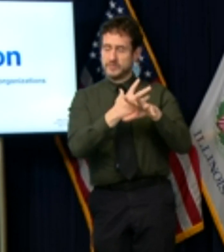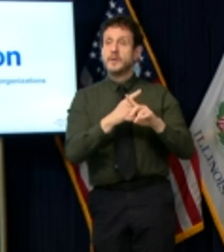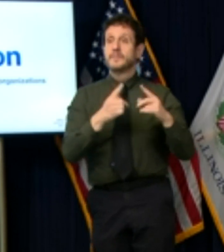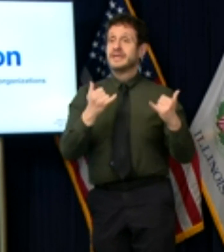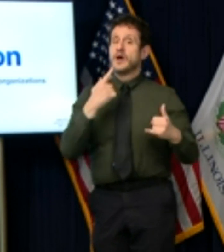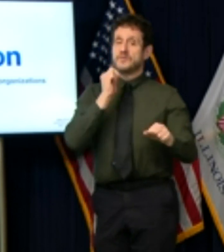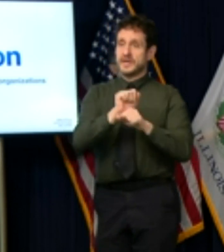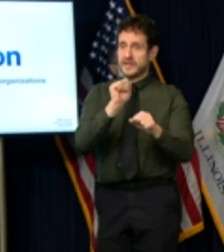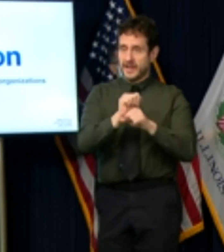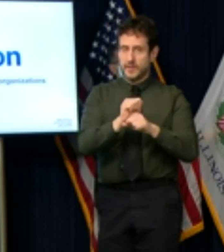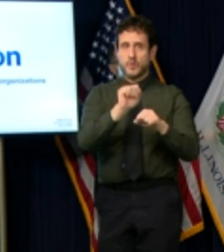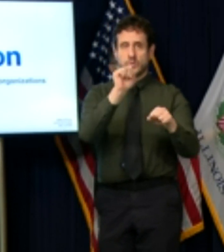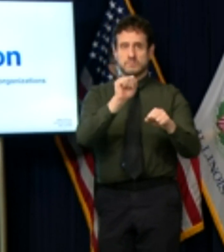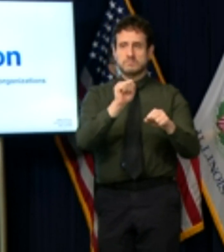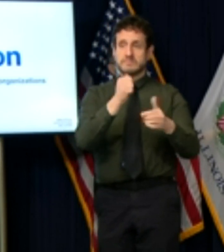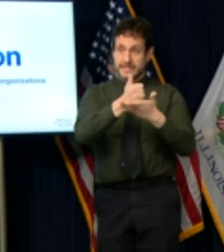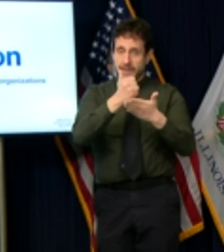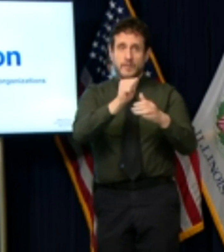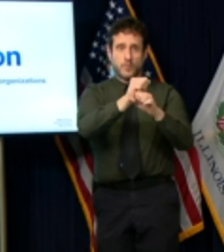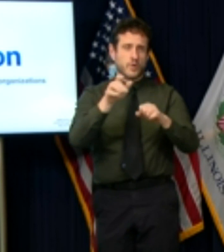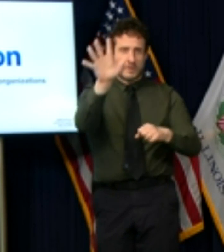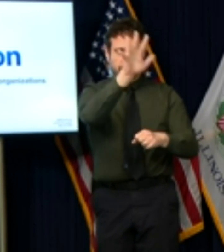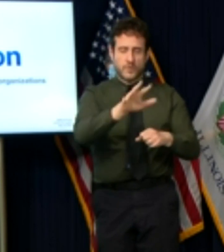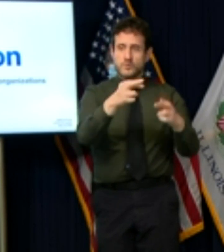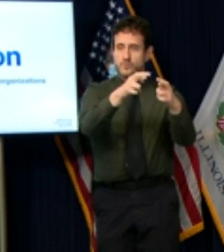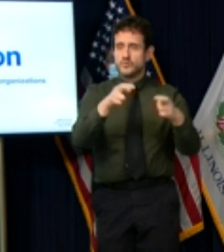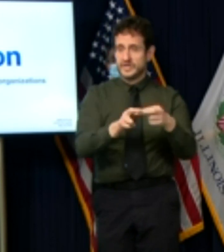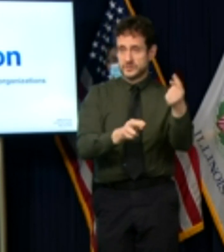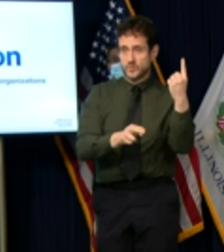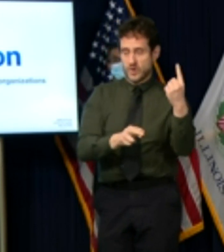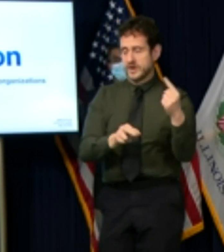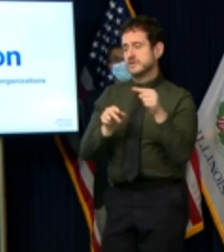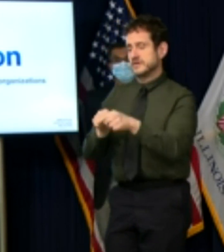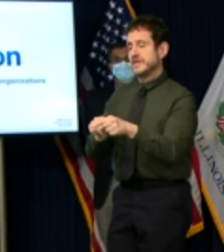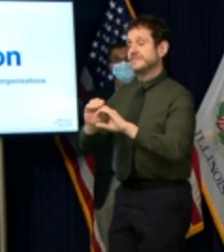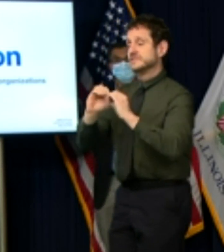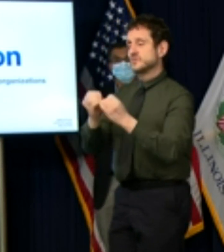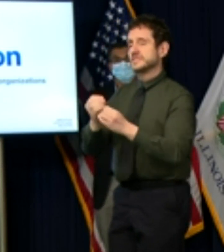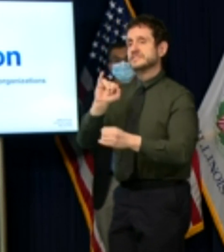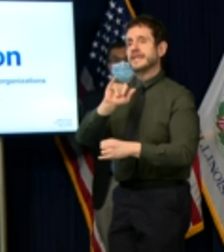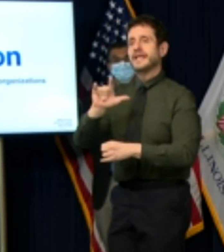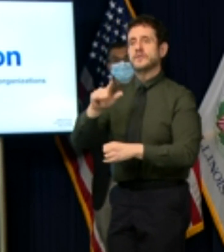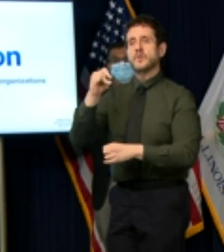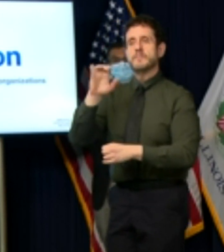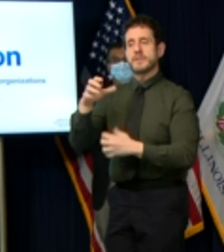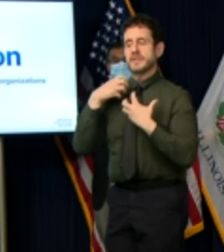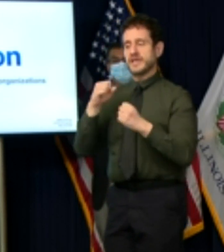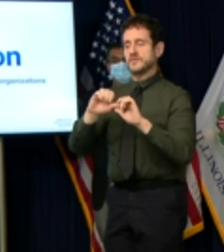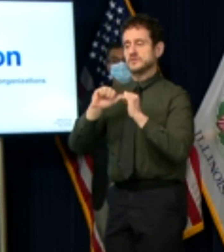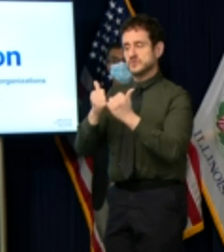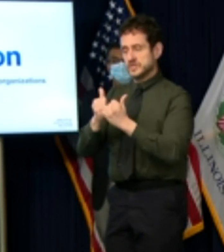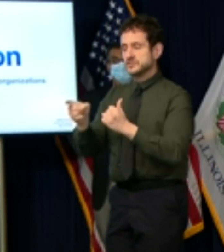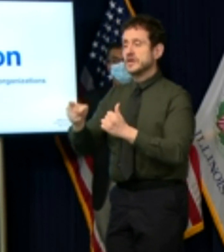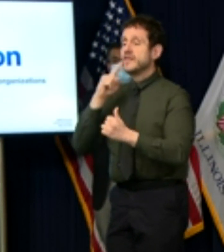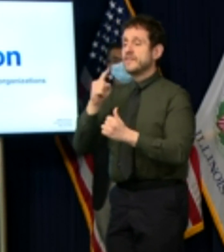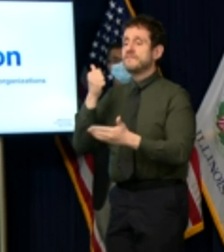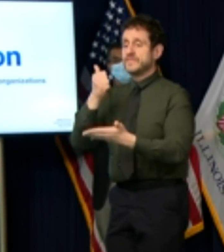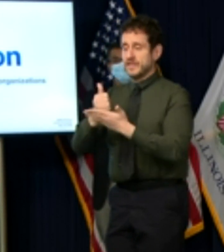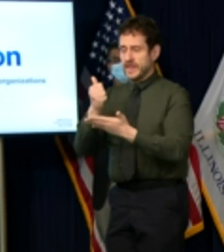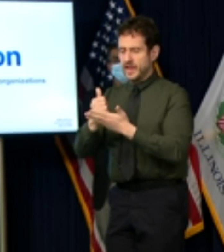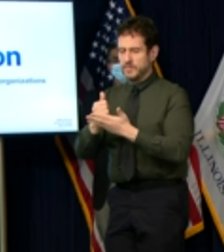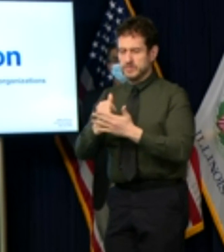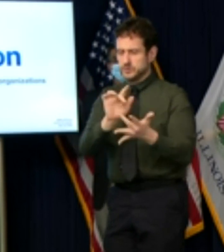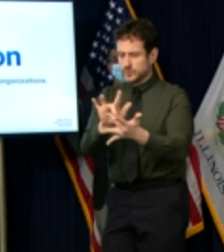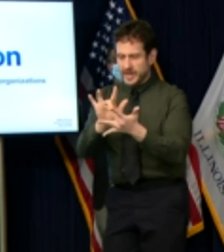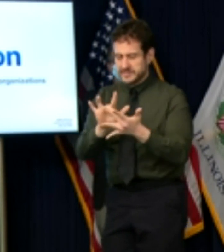region one and the illinois public health association with a special focus on federally qualified health